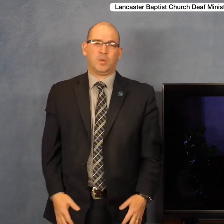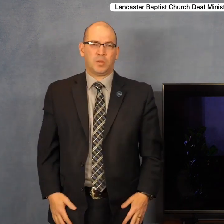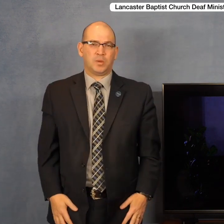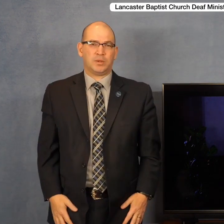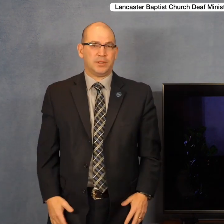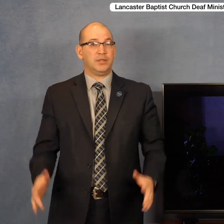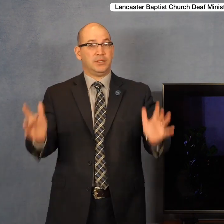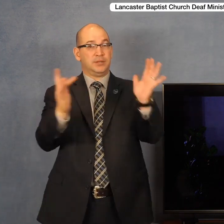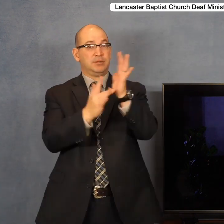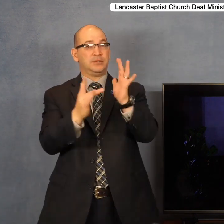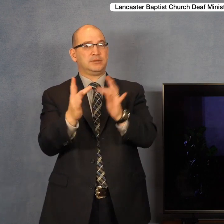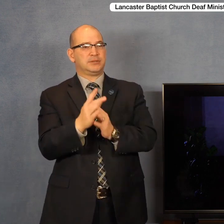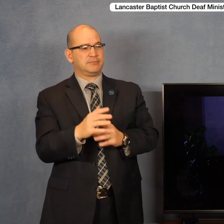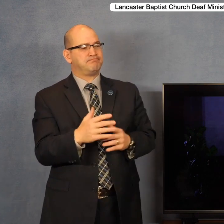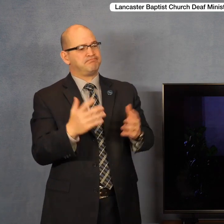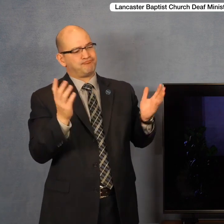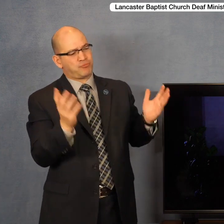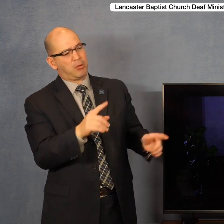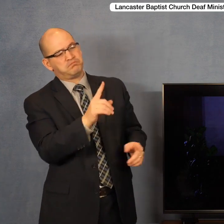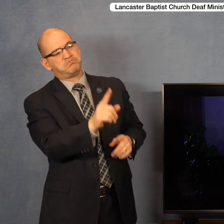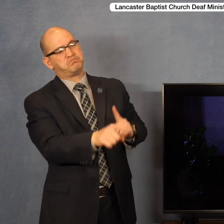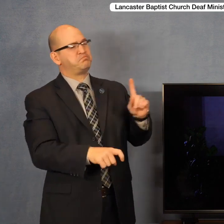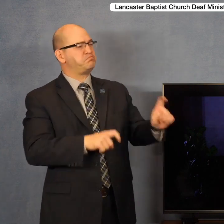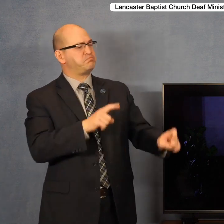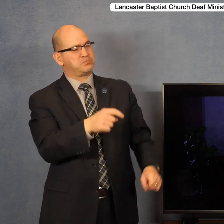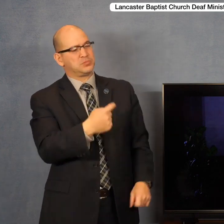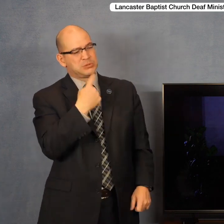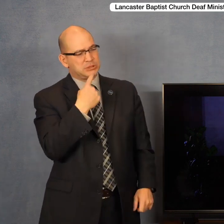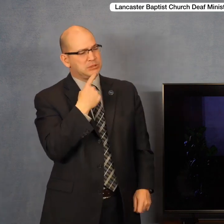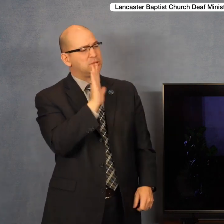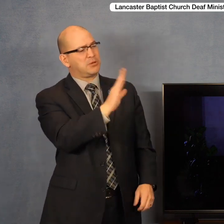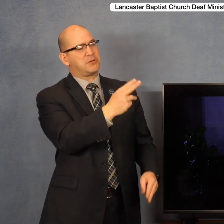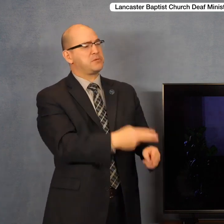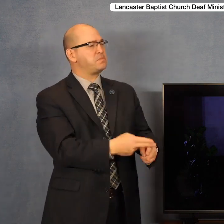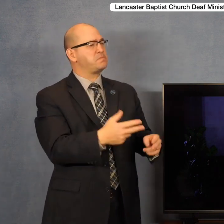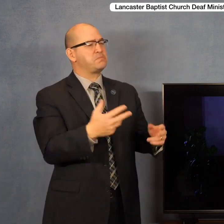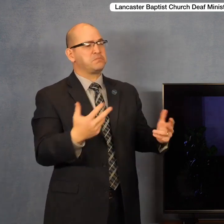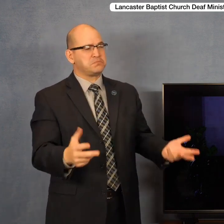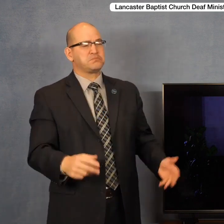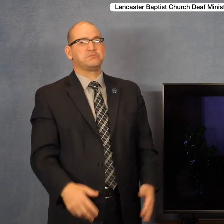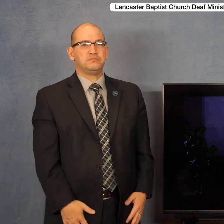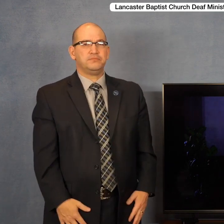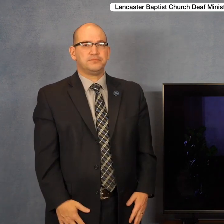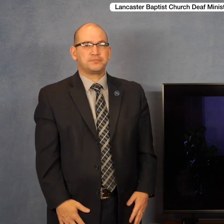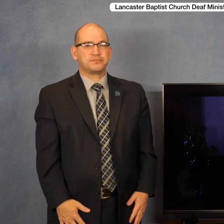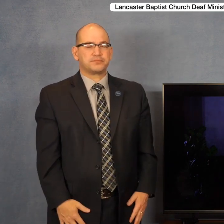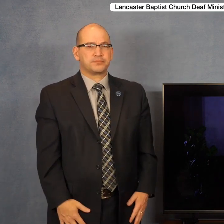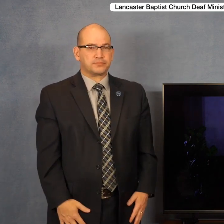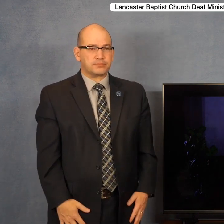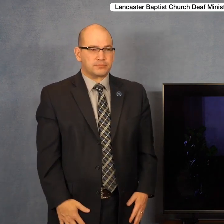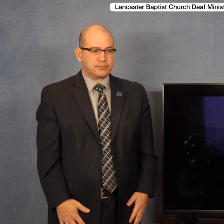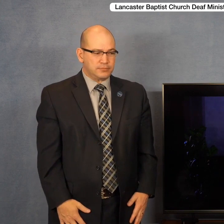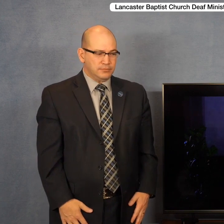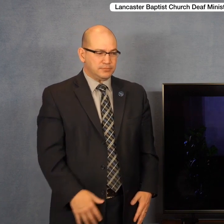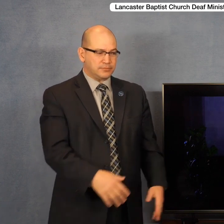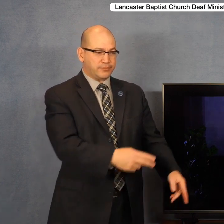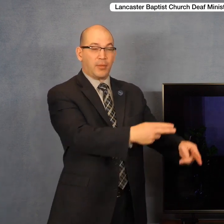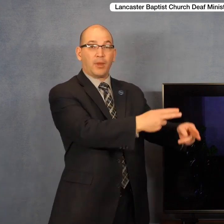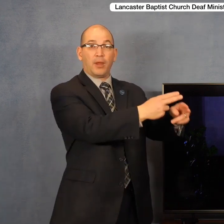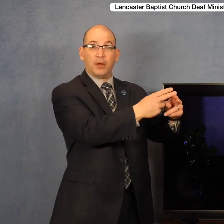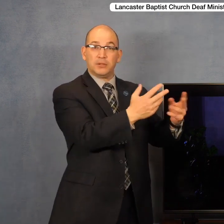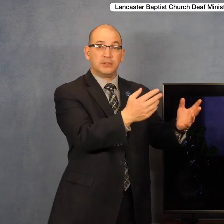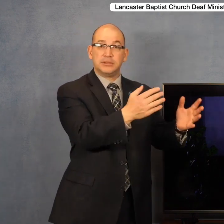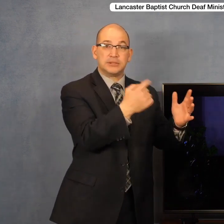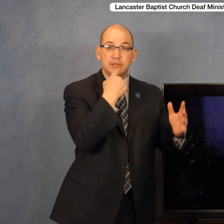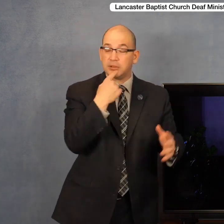Jesus questions these demons. In verse 30, Jesus says, What is thy name? And the name that is given is the